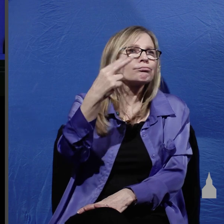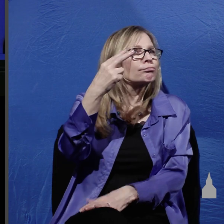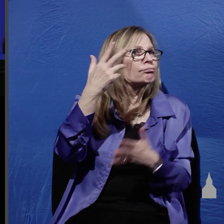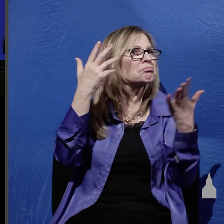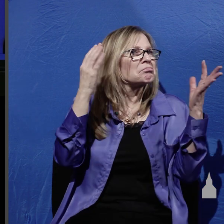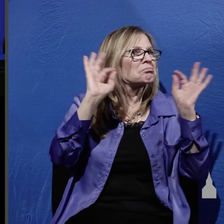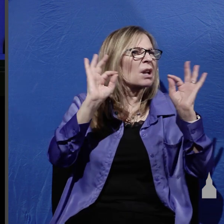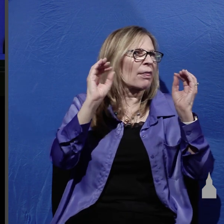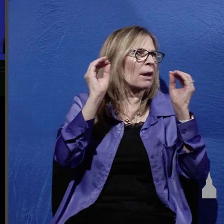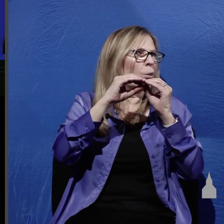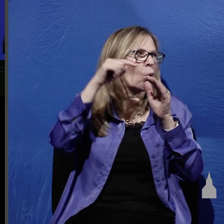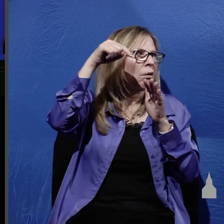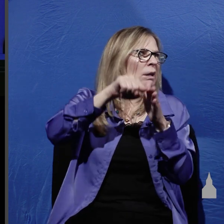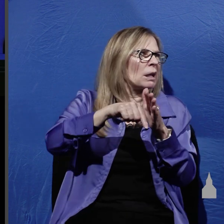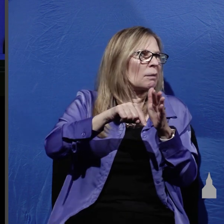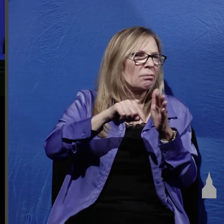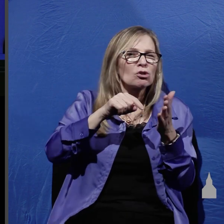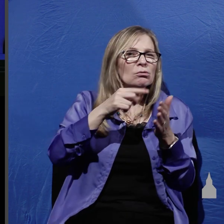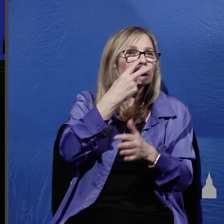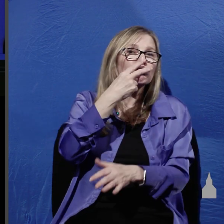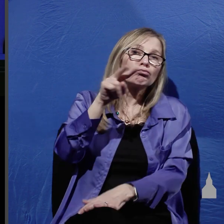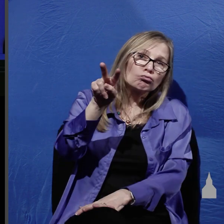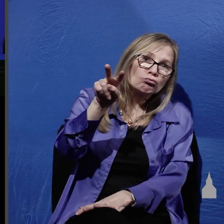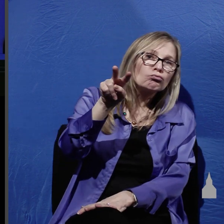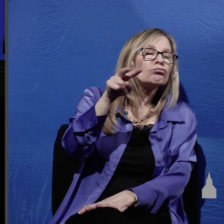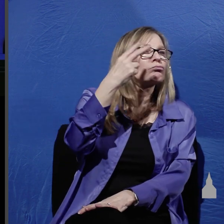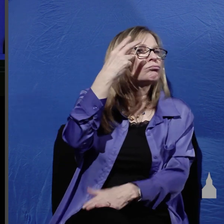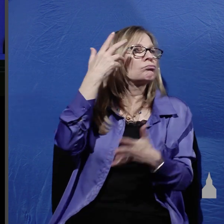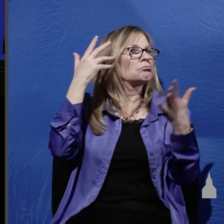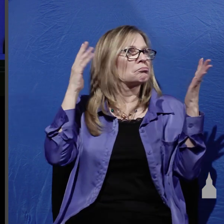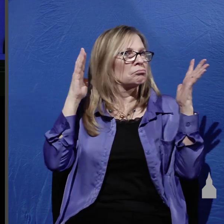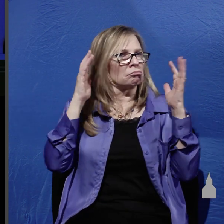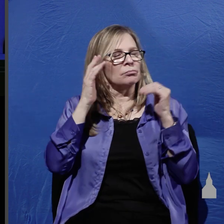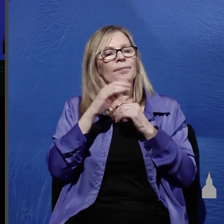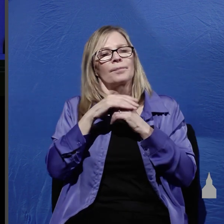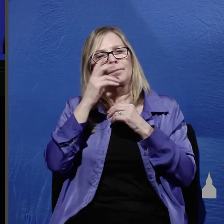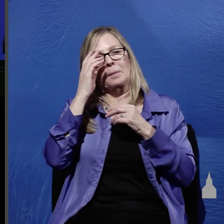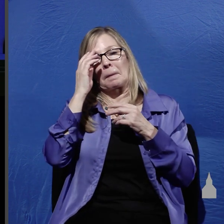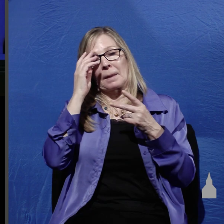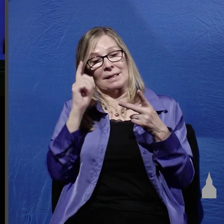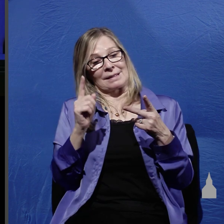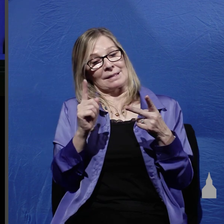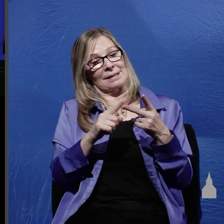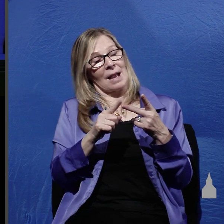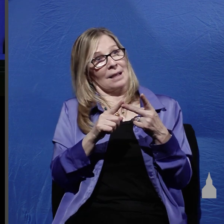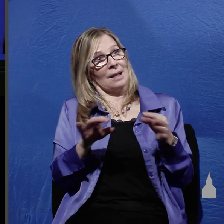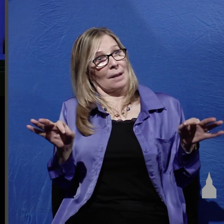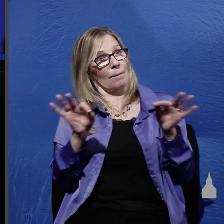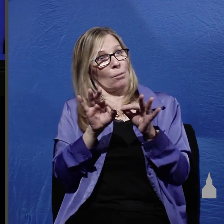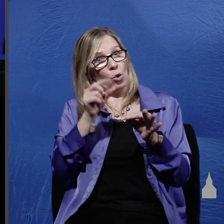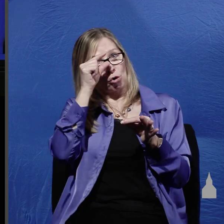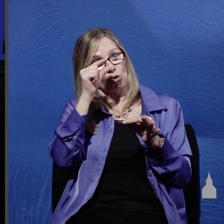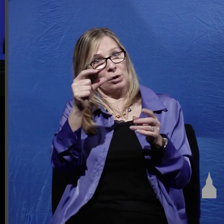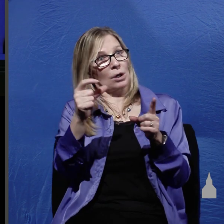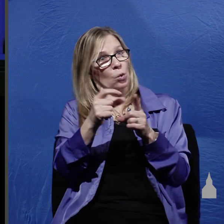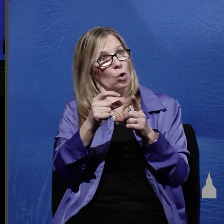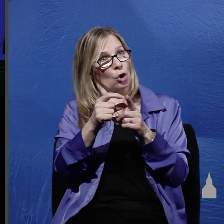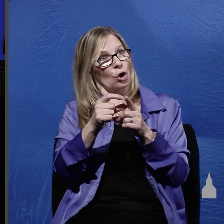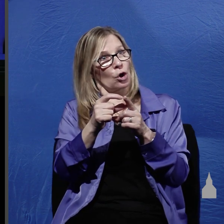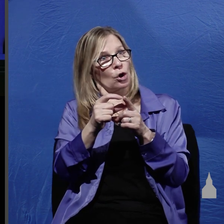nothing more than that just a quick casual glance the second important Greek word in this verse is the word used to describe